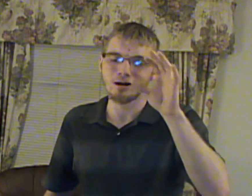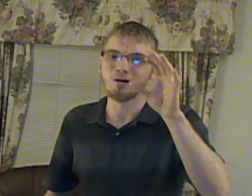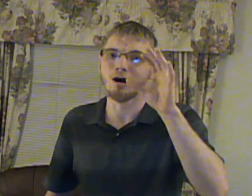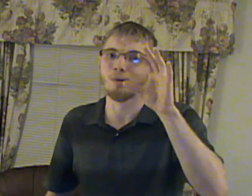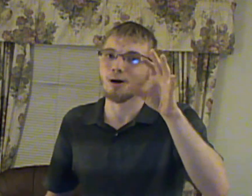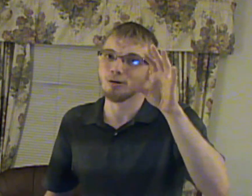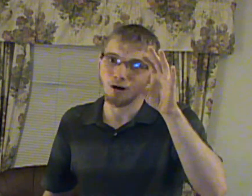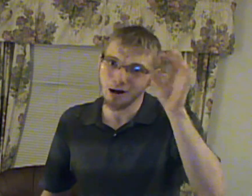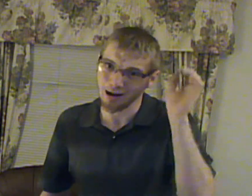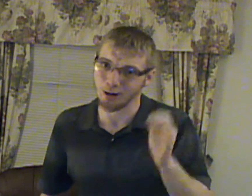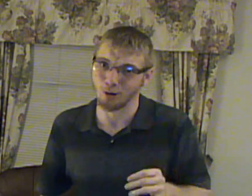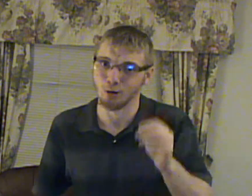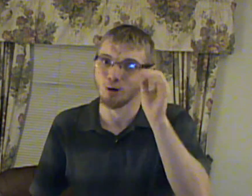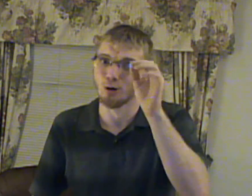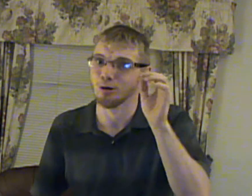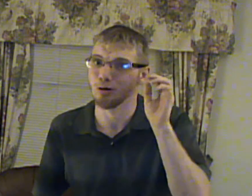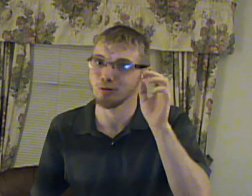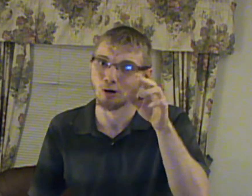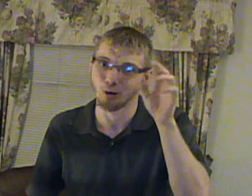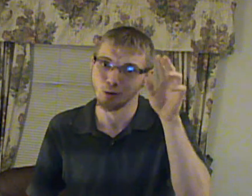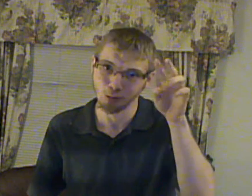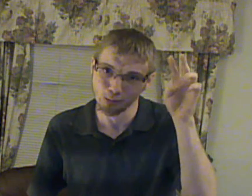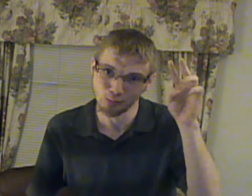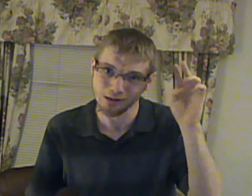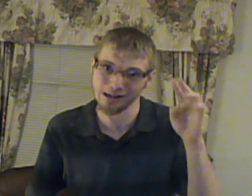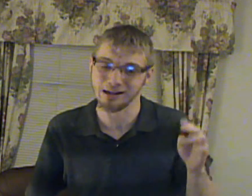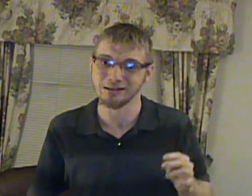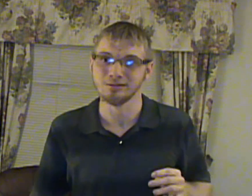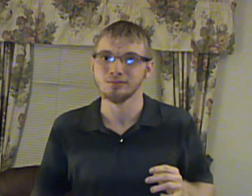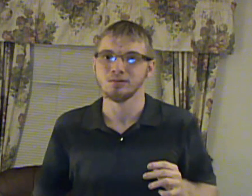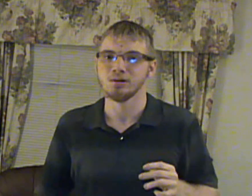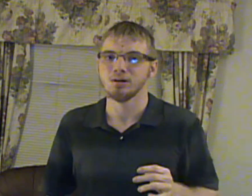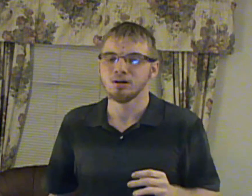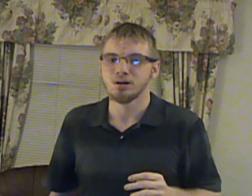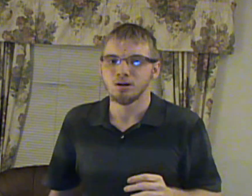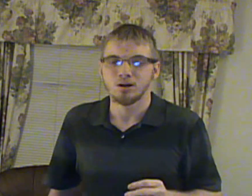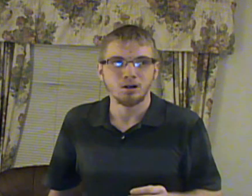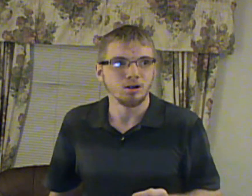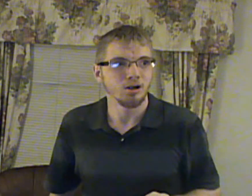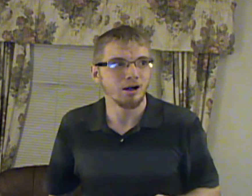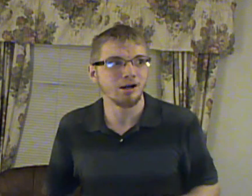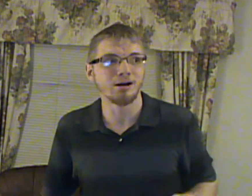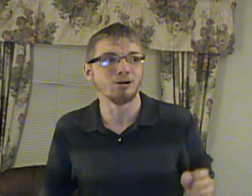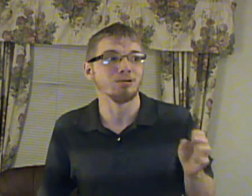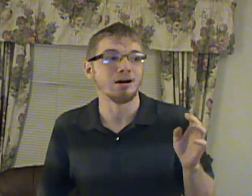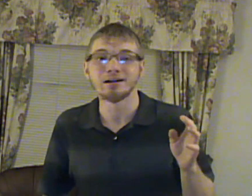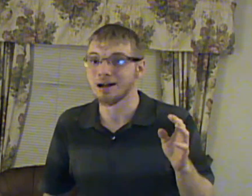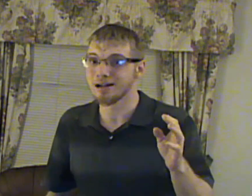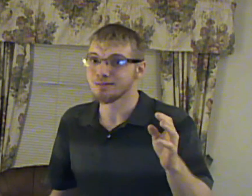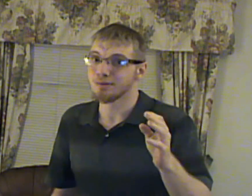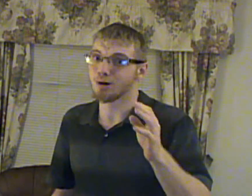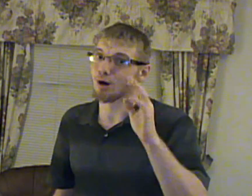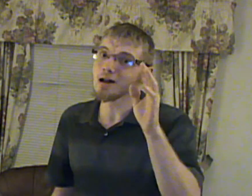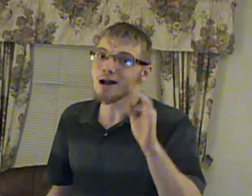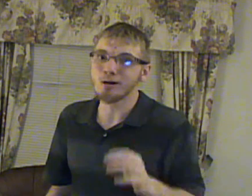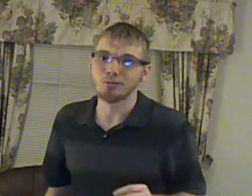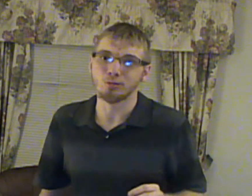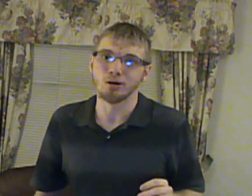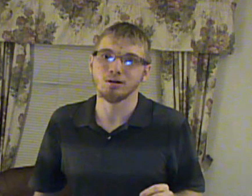things on my first channel for a few days. I don't know what the name is for audio, but